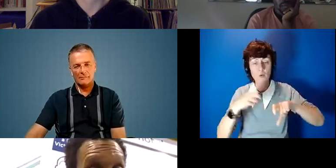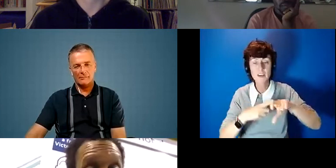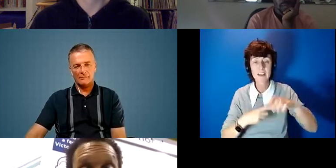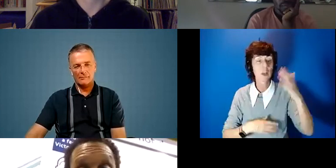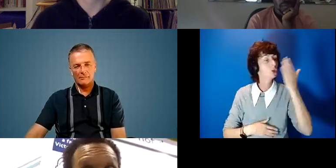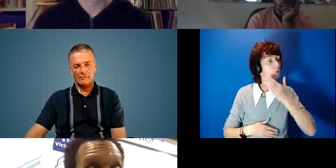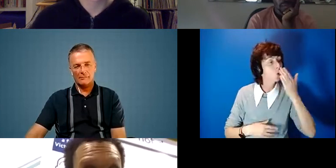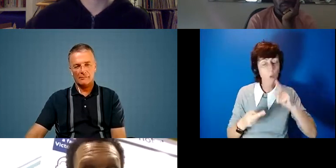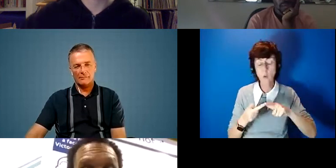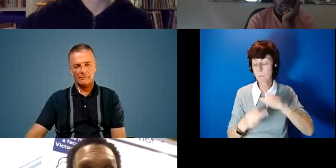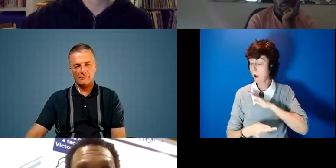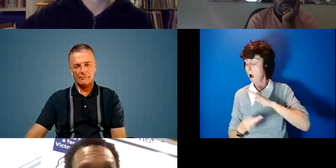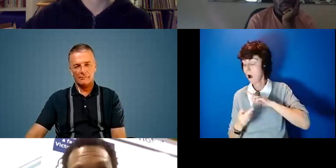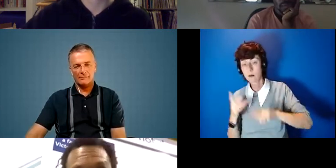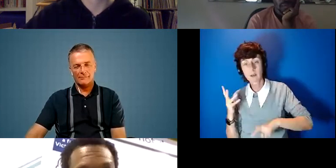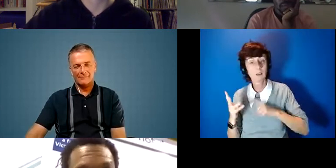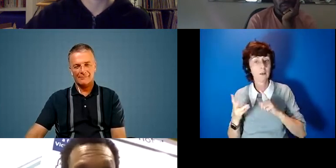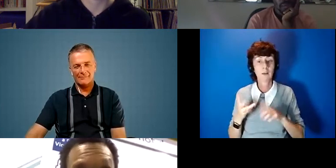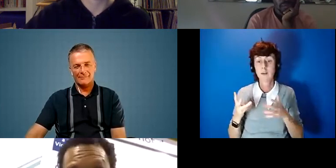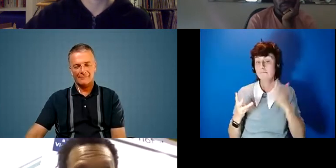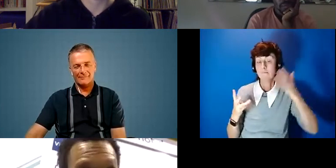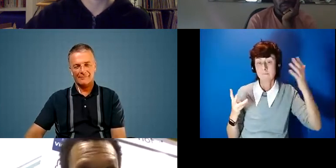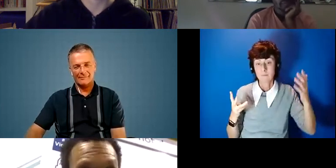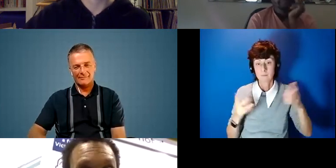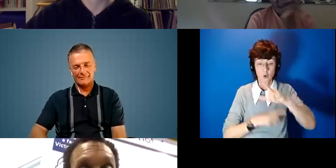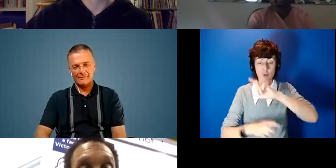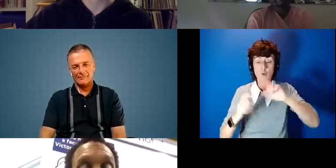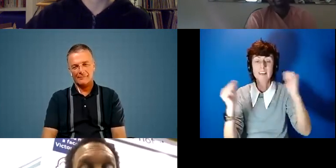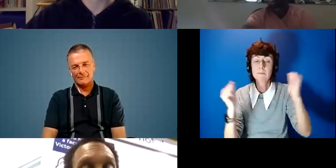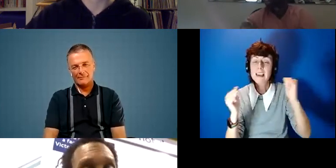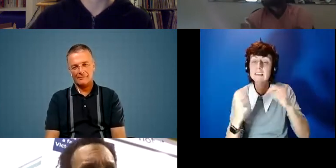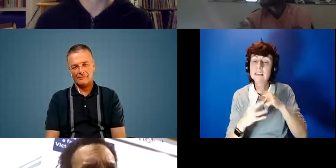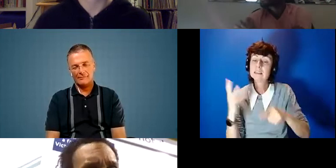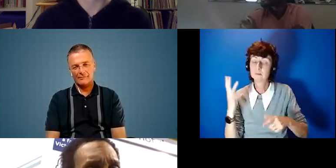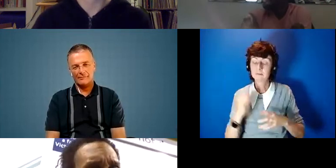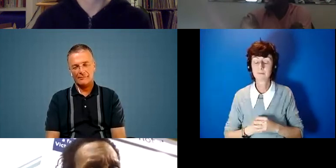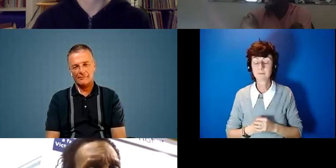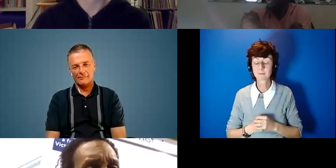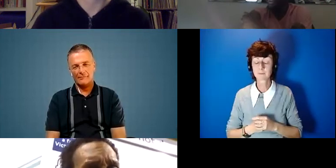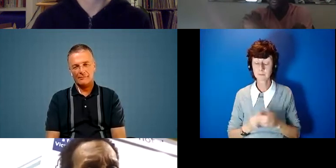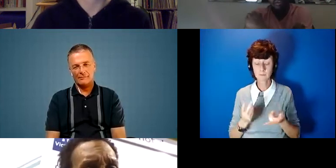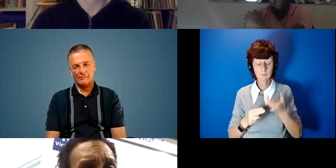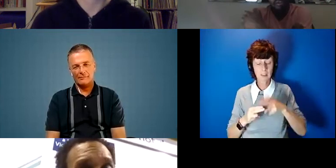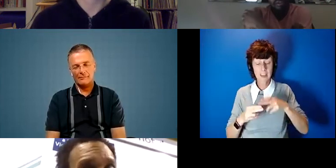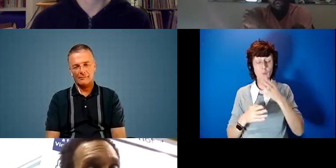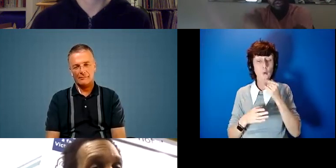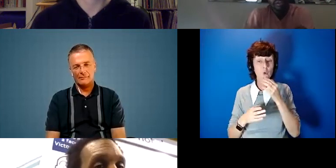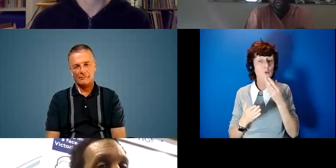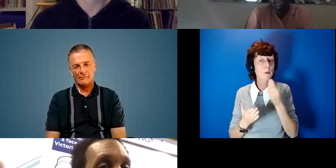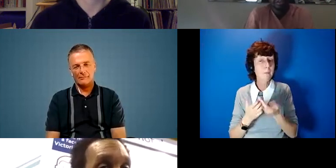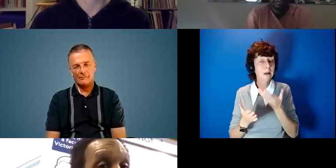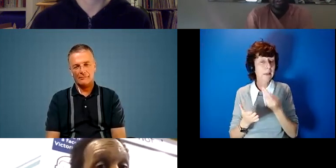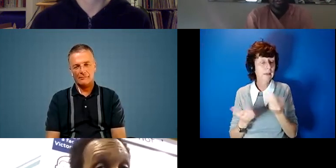schools i was in parks i was in you know i was in community spaces and i think if we use that money for cop to